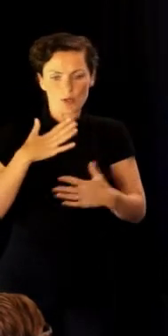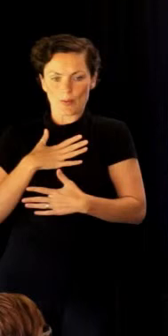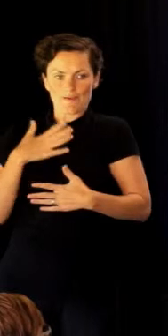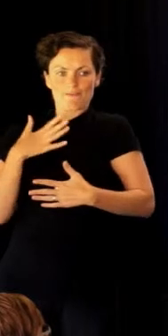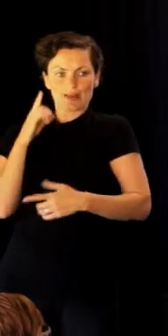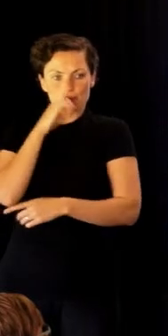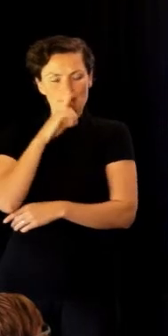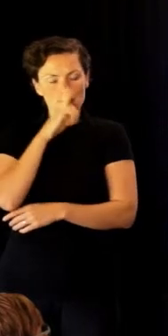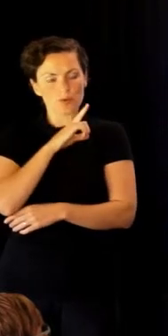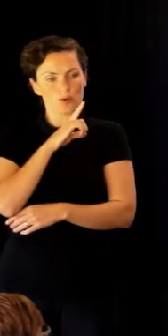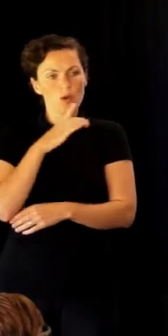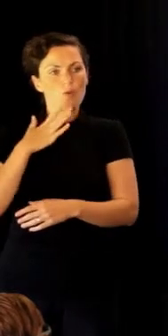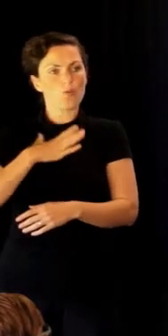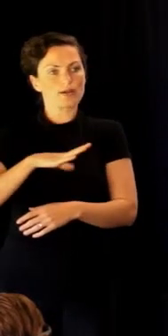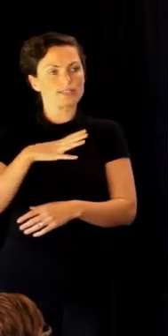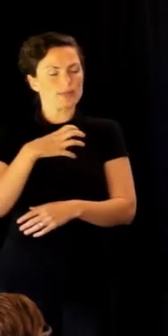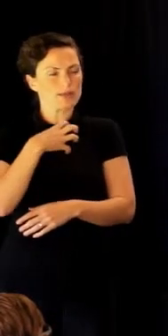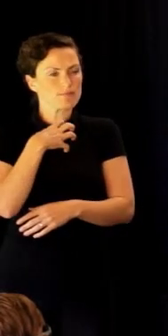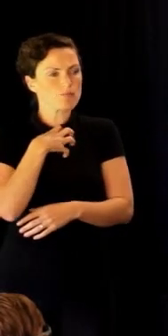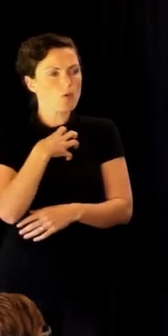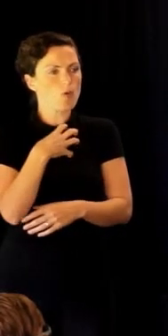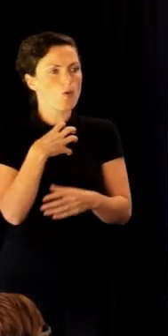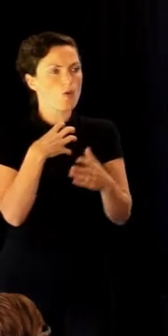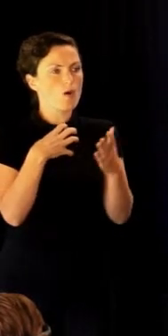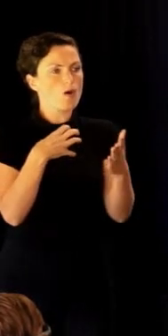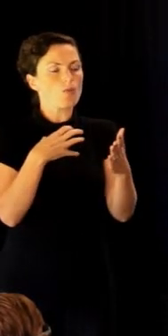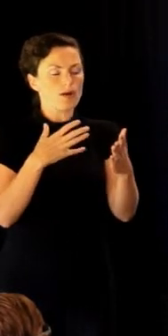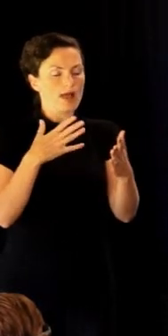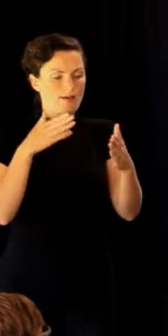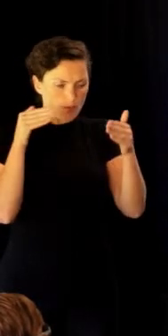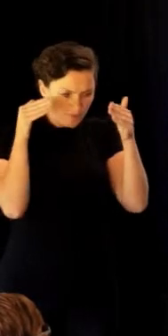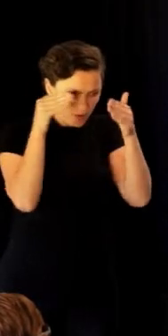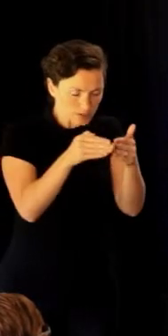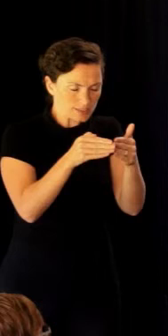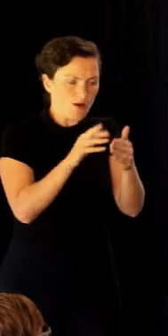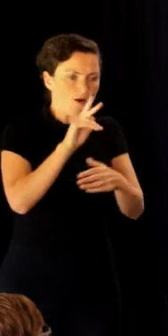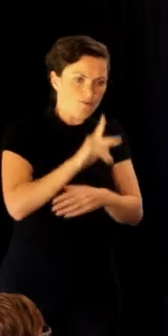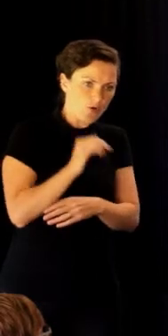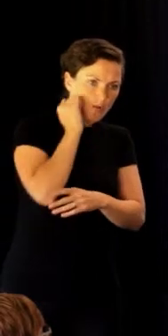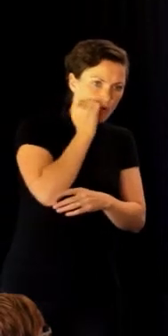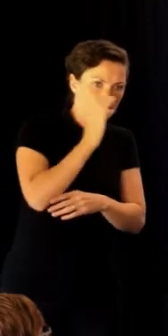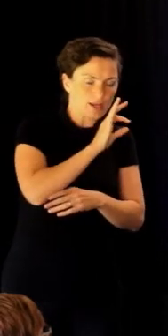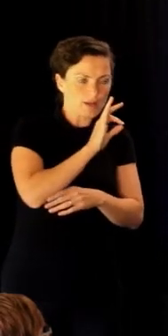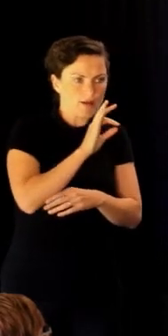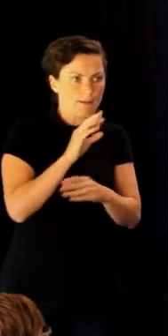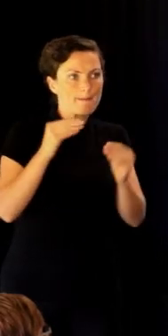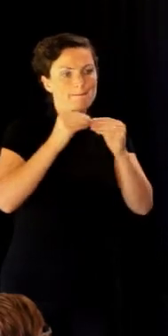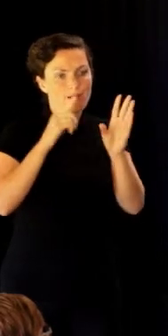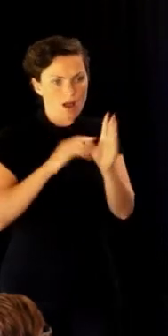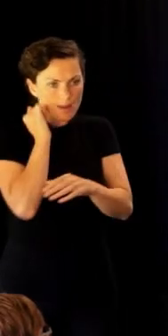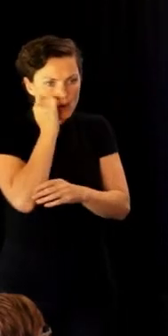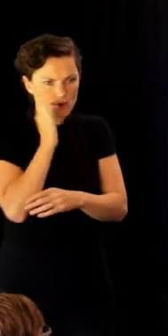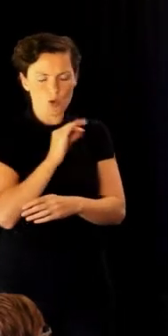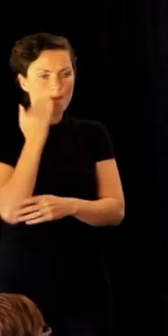and to be absolutely, you know, for Māori, by Māori, no Pākehā faces at all at the meeting,